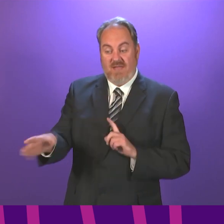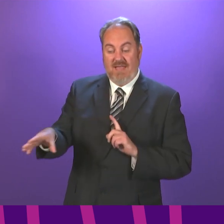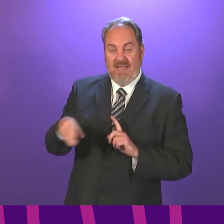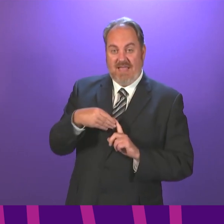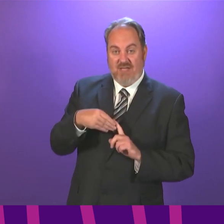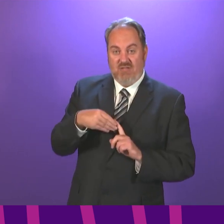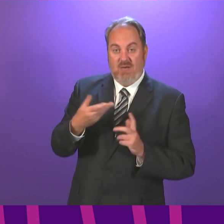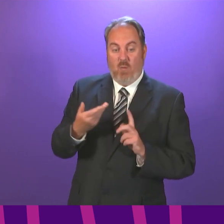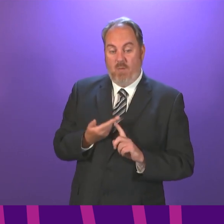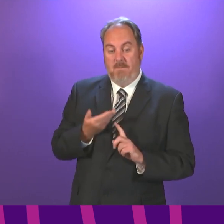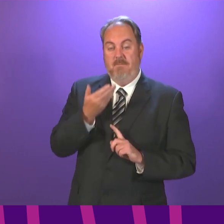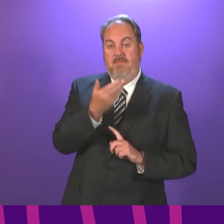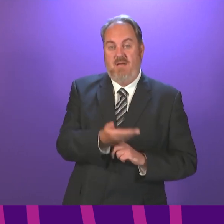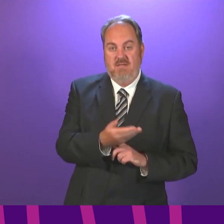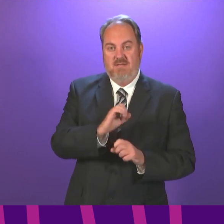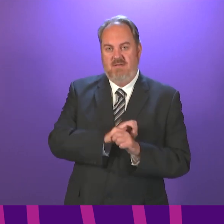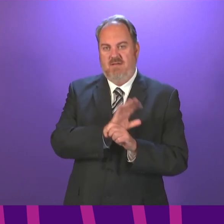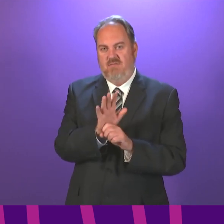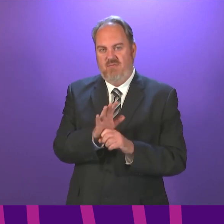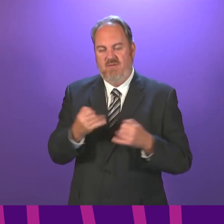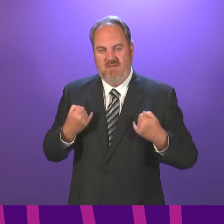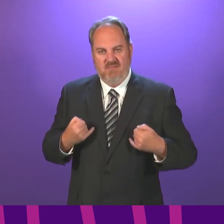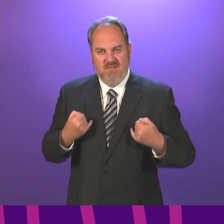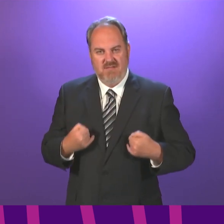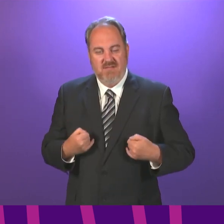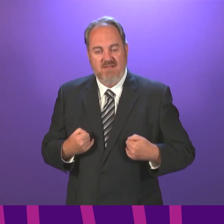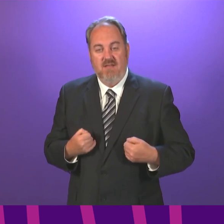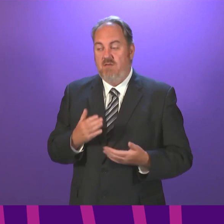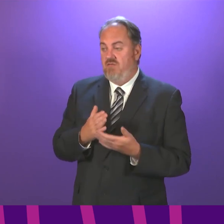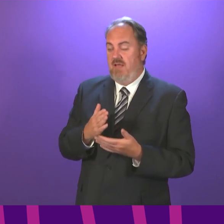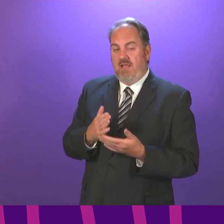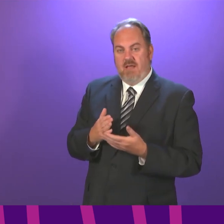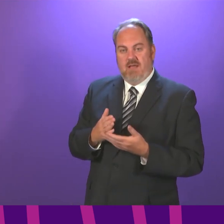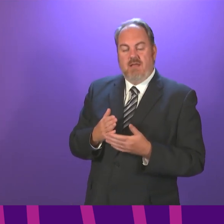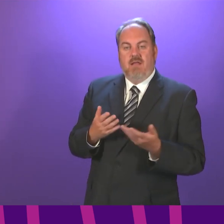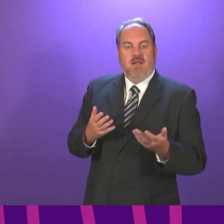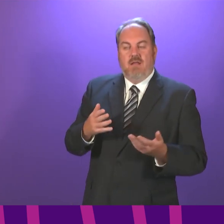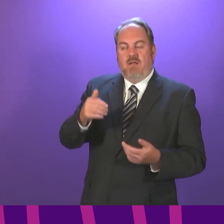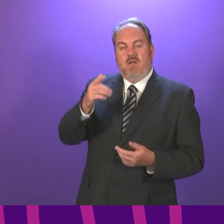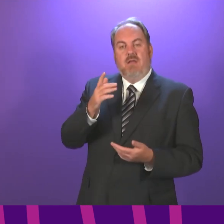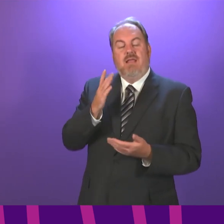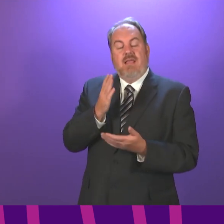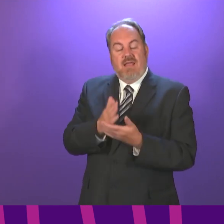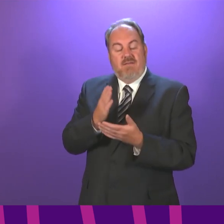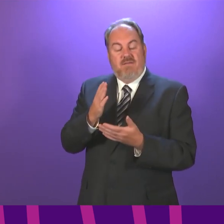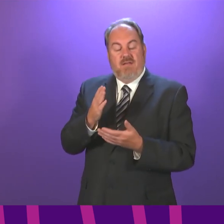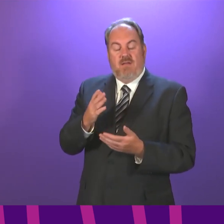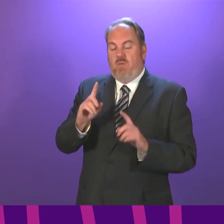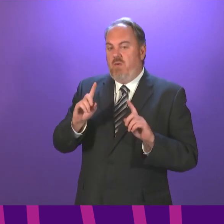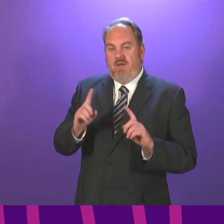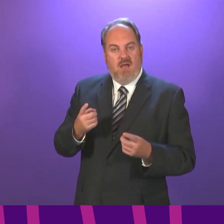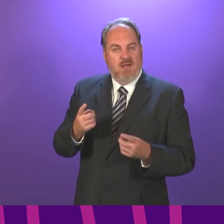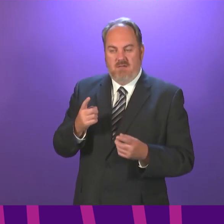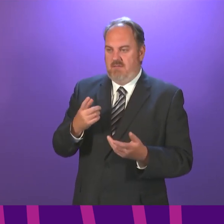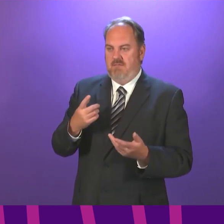it is no longer in our judgement necessary or proportionate, and therefore, if we cannot satisfy those tests, we cannot always satisfy that these